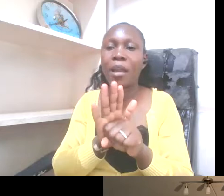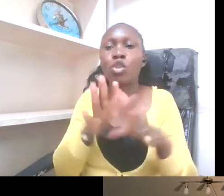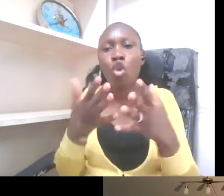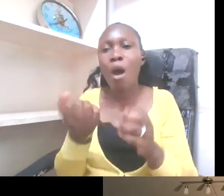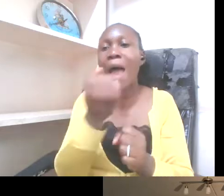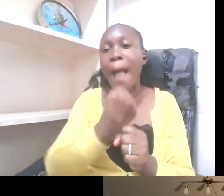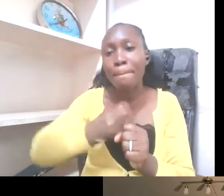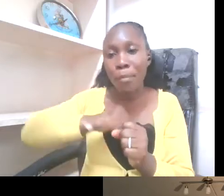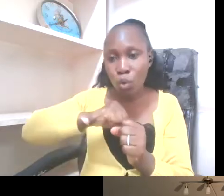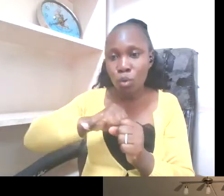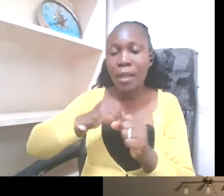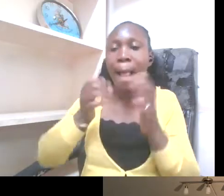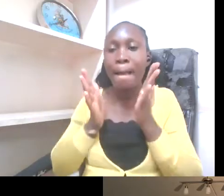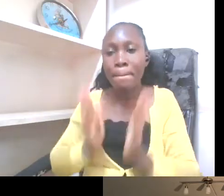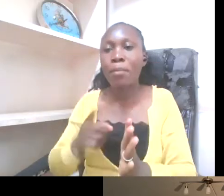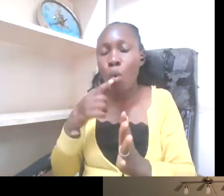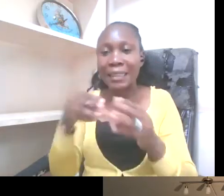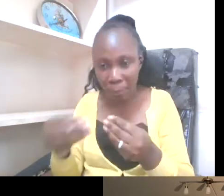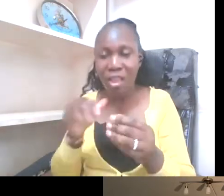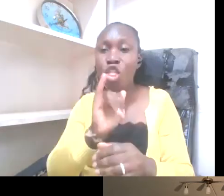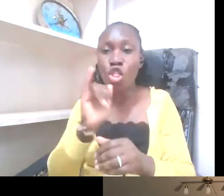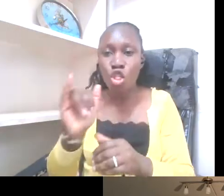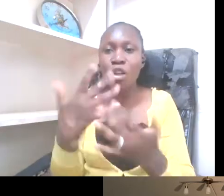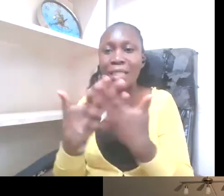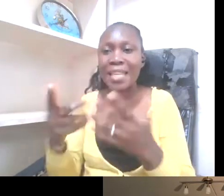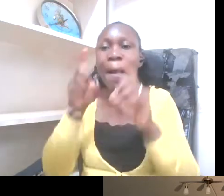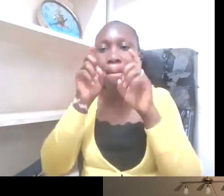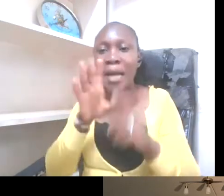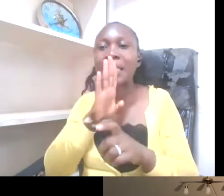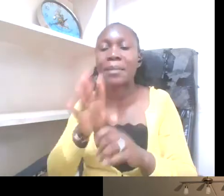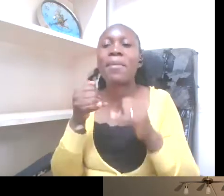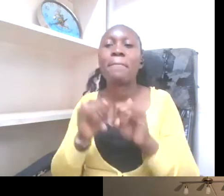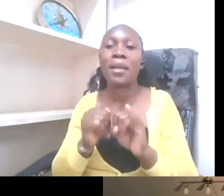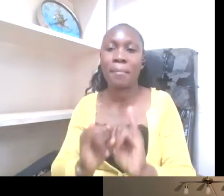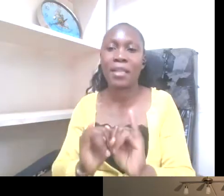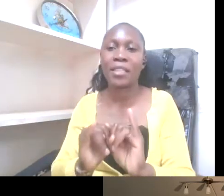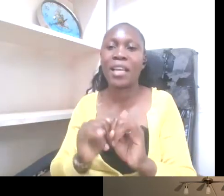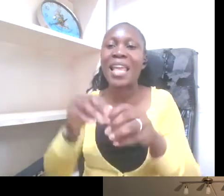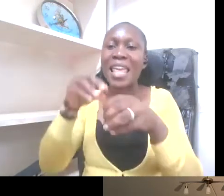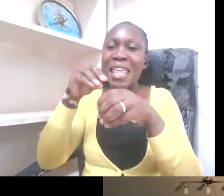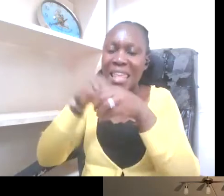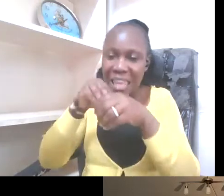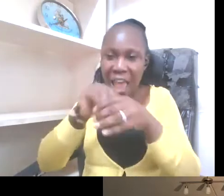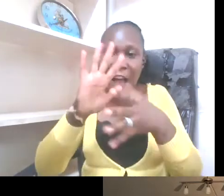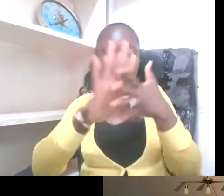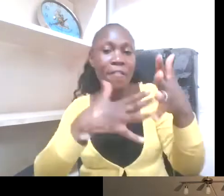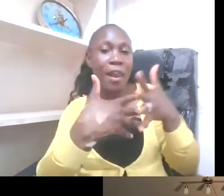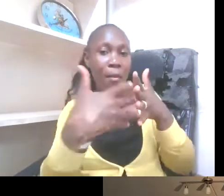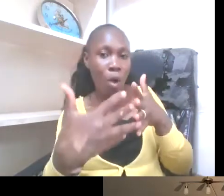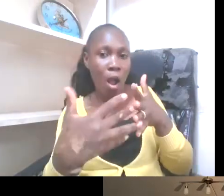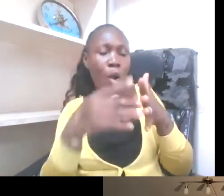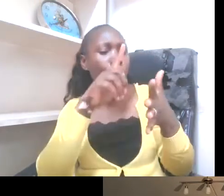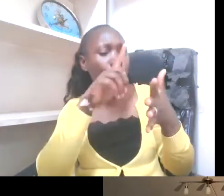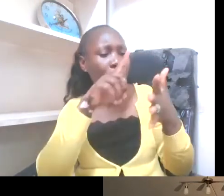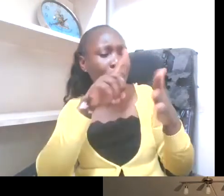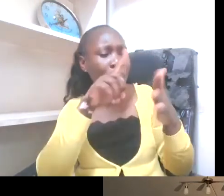Those things need to be implemented inside of a framework. You know, what do you do then when you find somebody who's, you